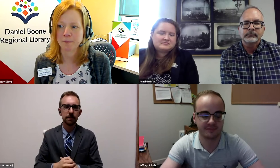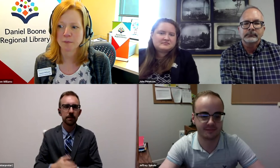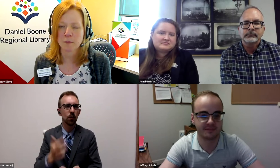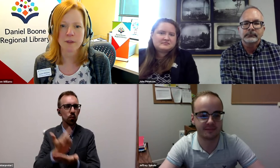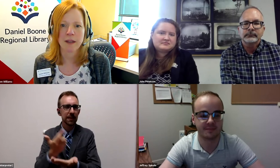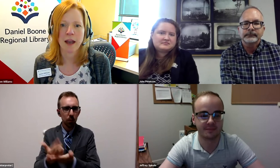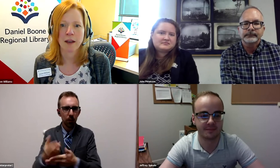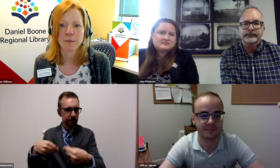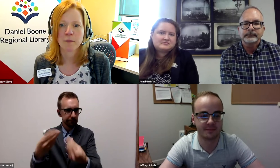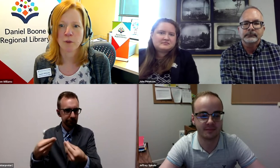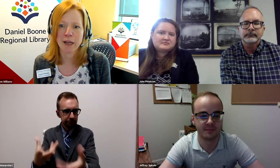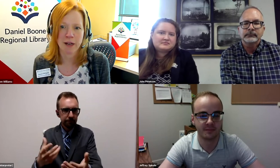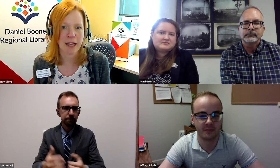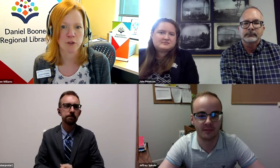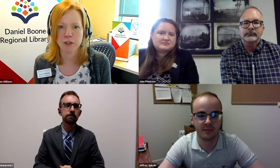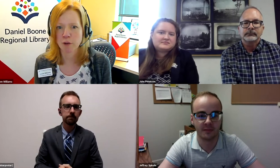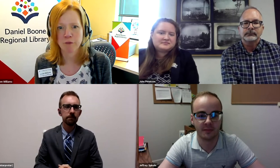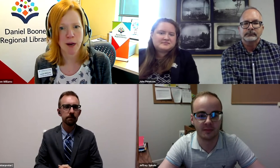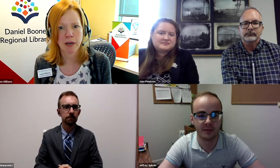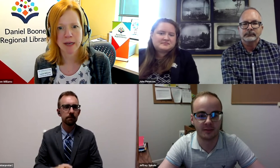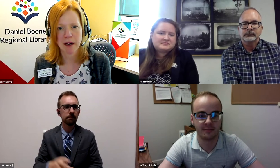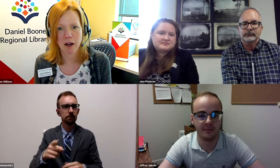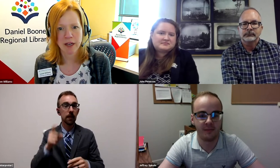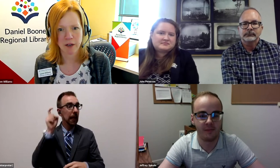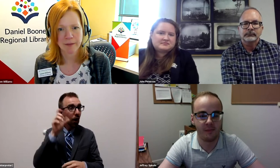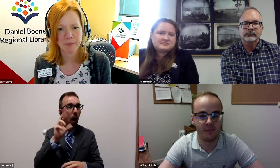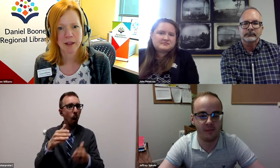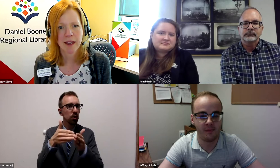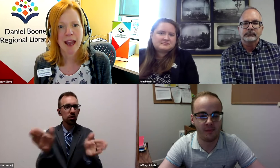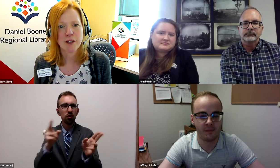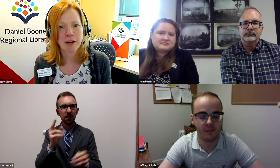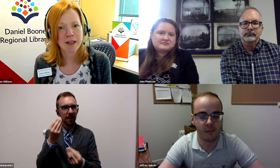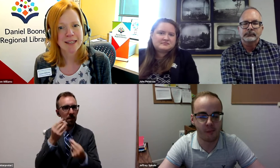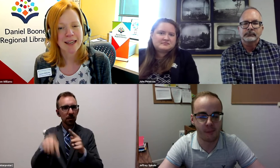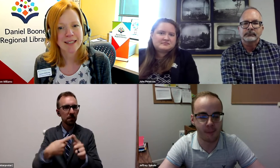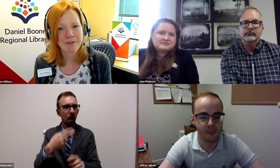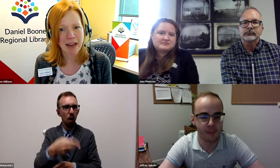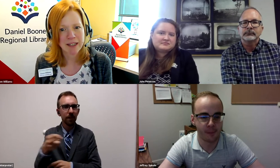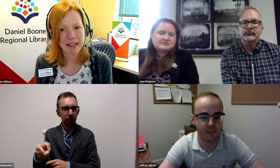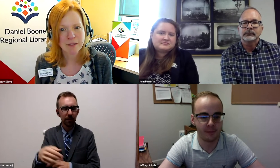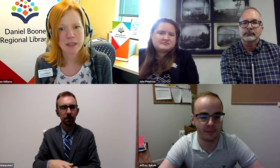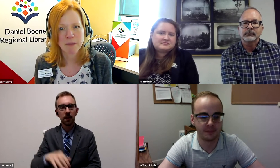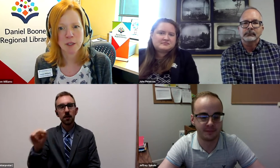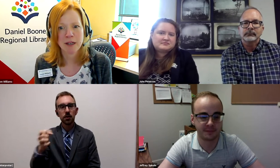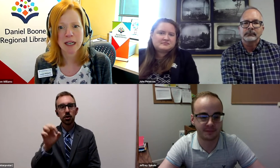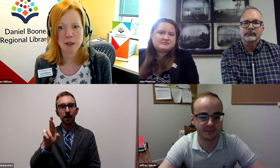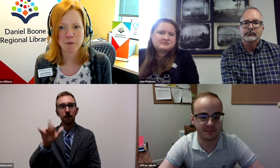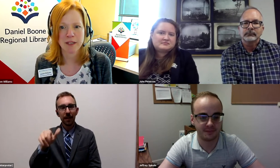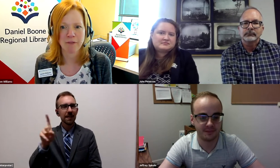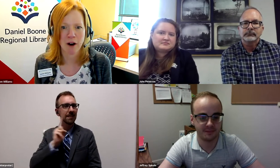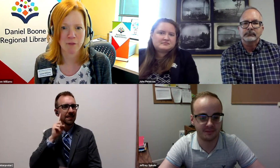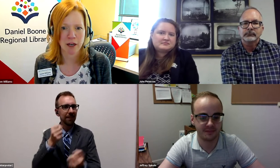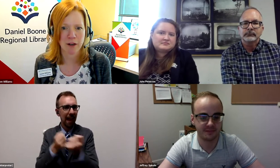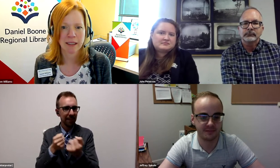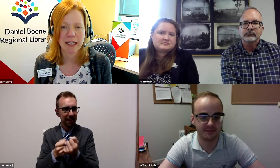for hearing aids or just general information on being hard of hearing. And Jeffrey is a deaf advocate with the Missouri Commission